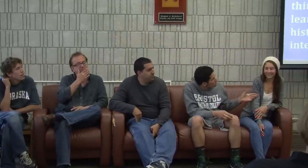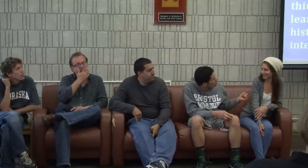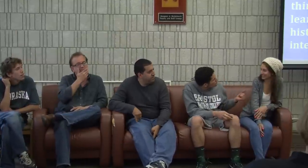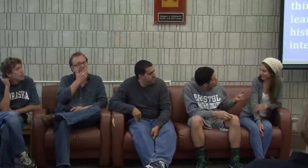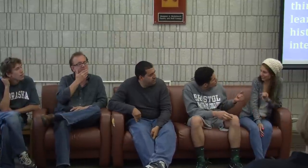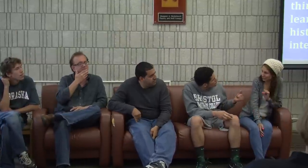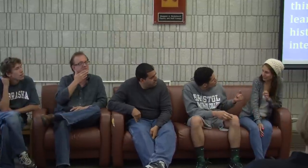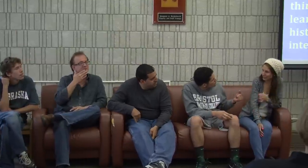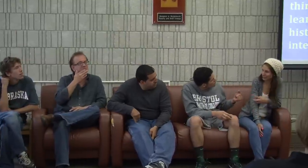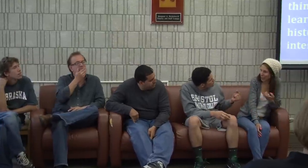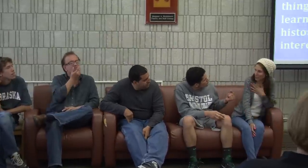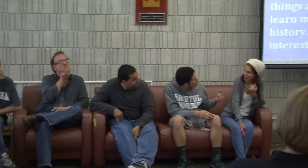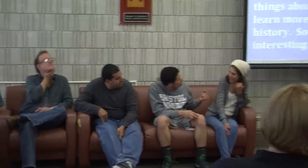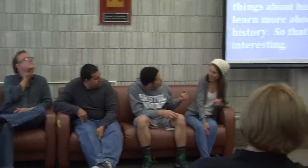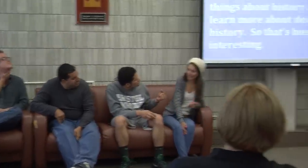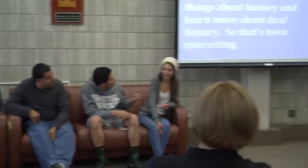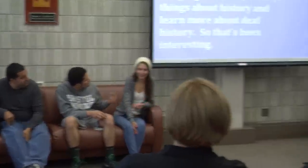We're just dealing with access again.